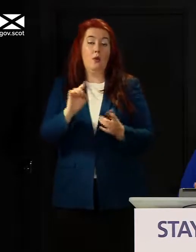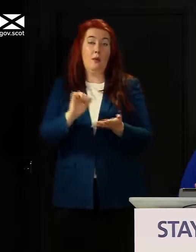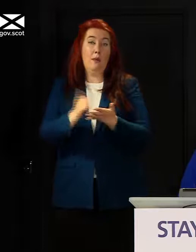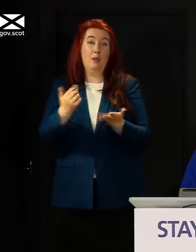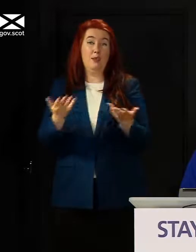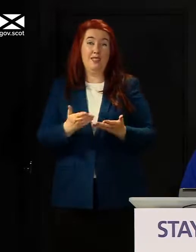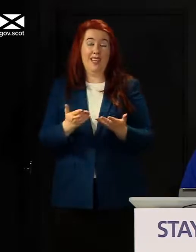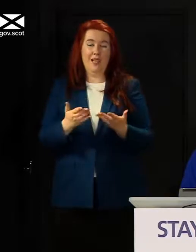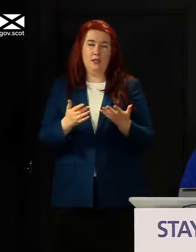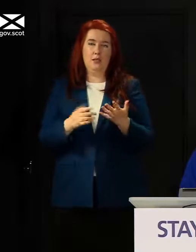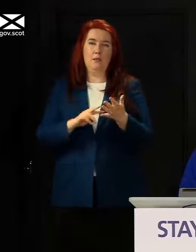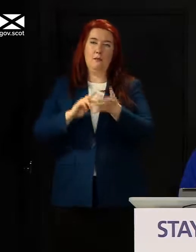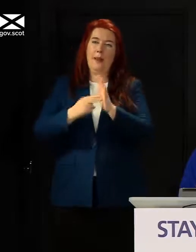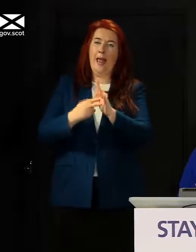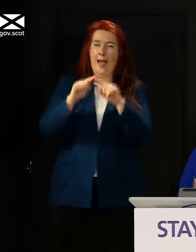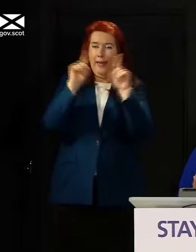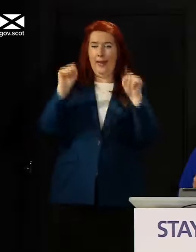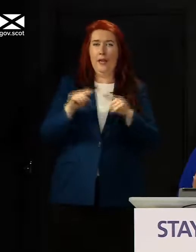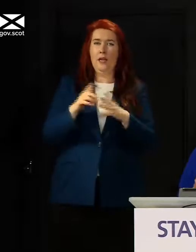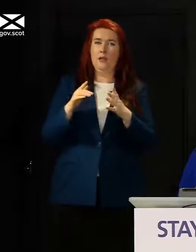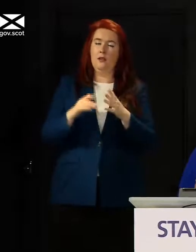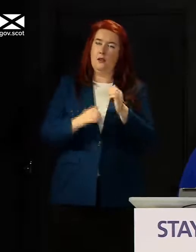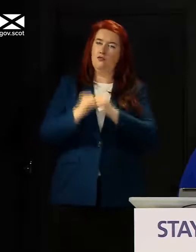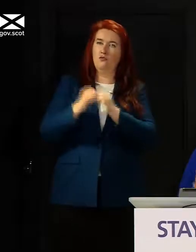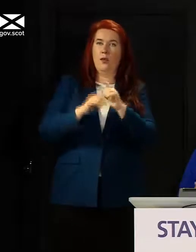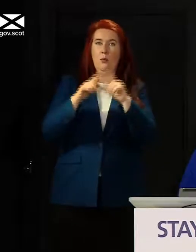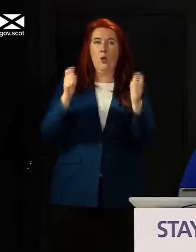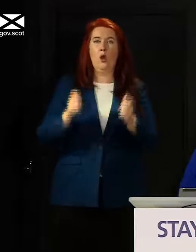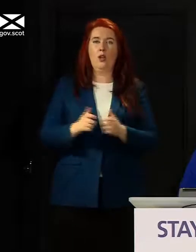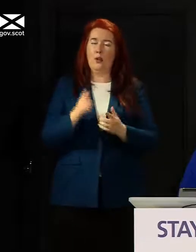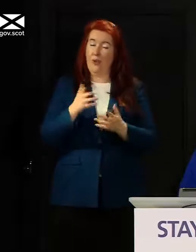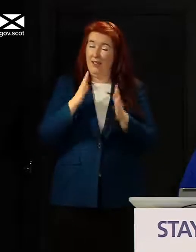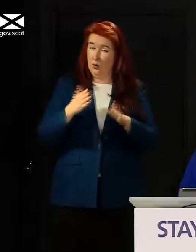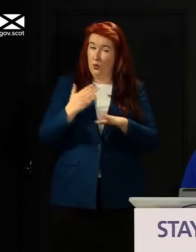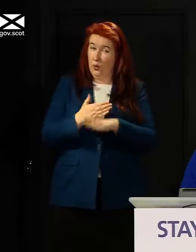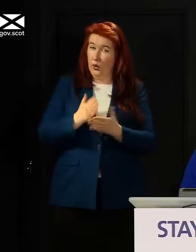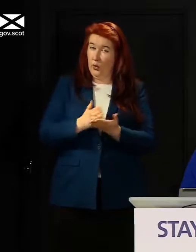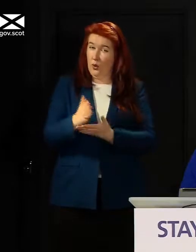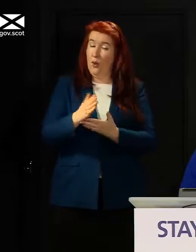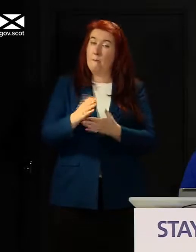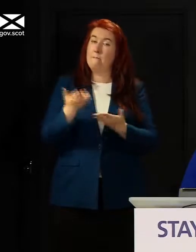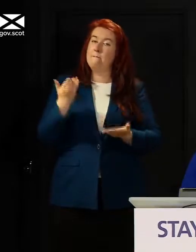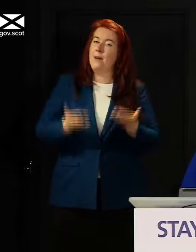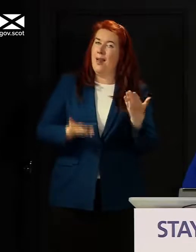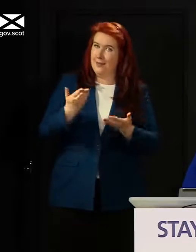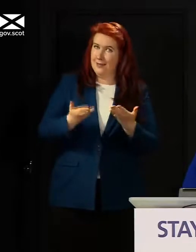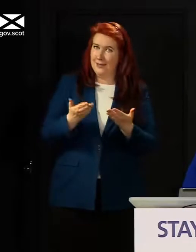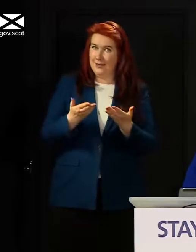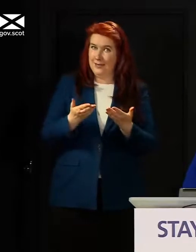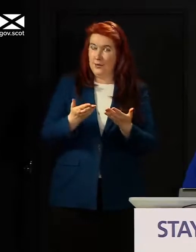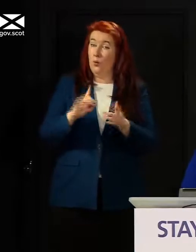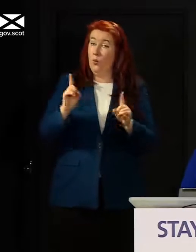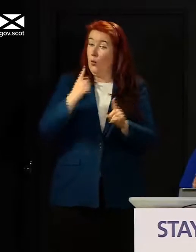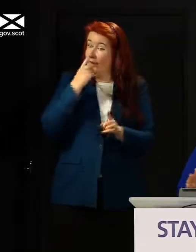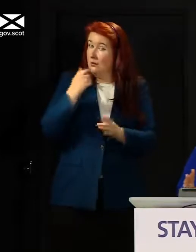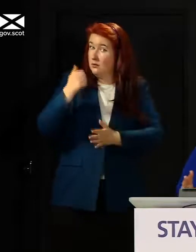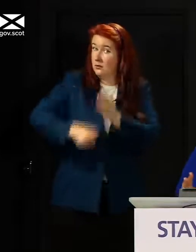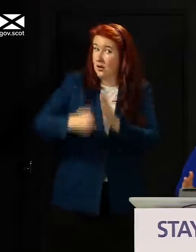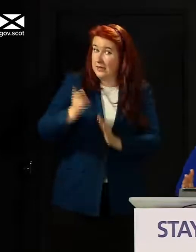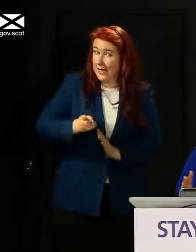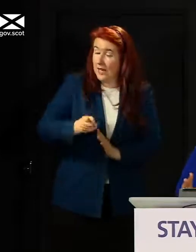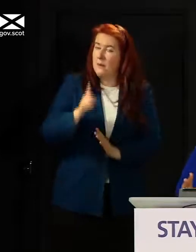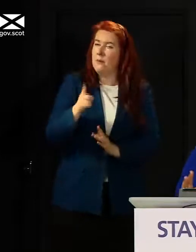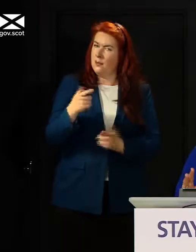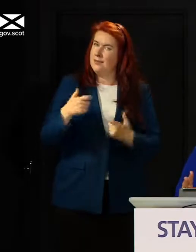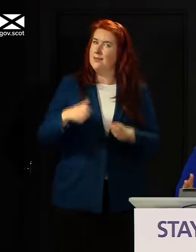is a framework document and we need to work through that very careful balance about what we can restart whilst we